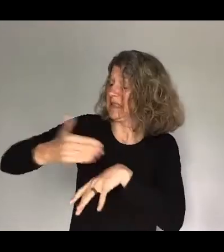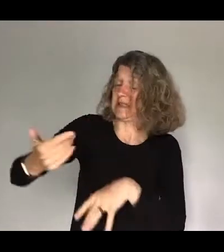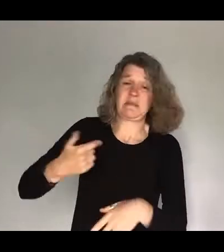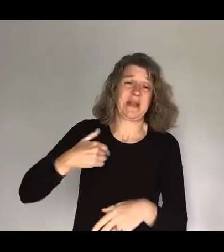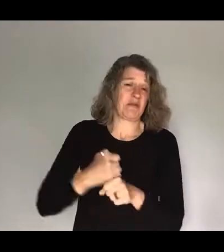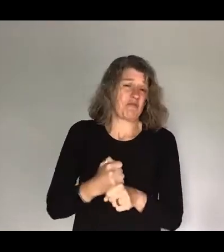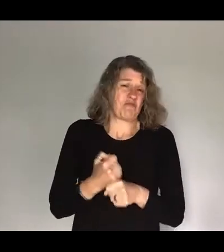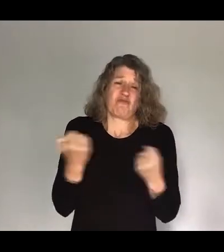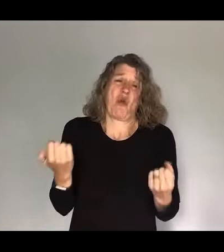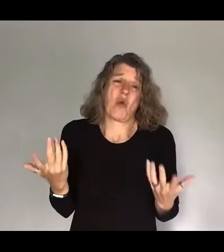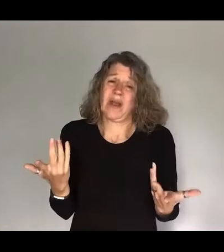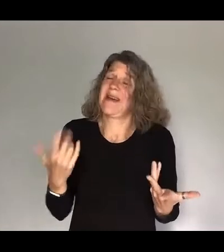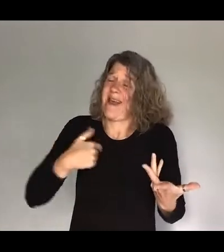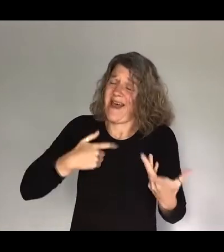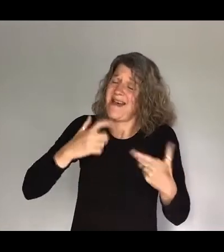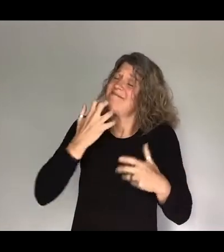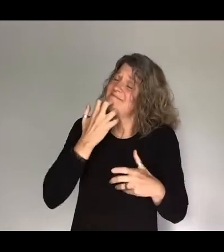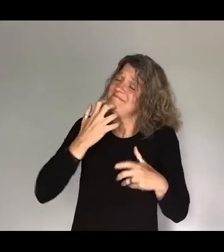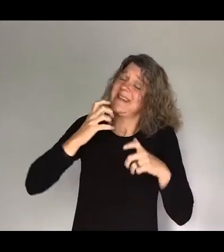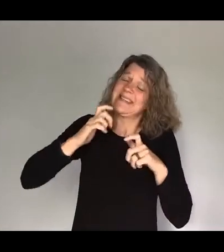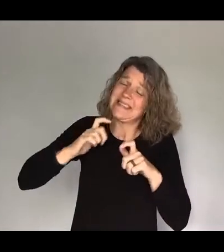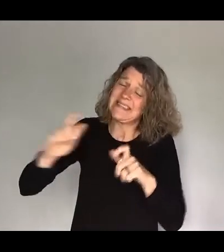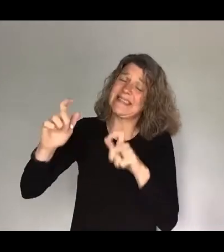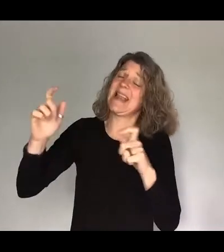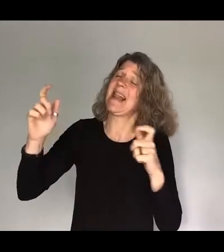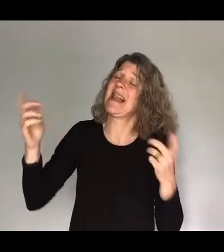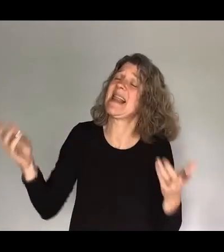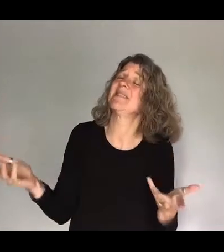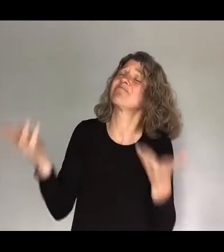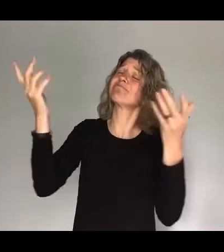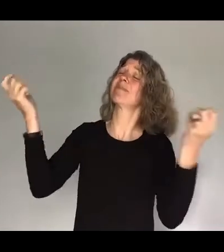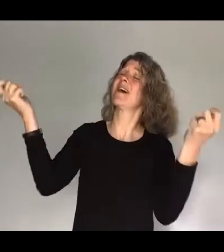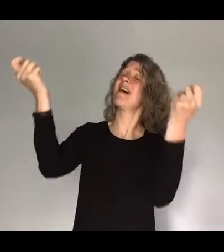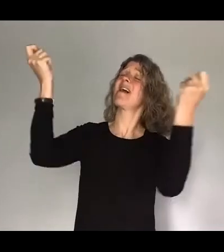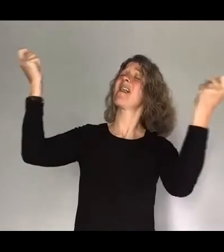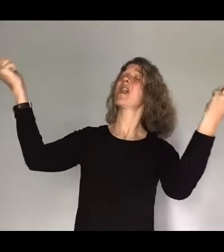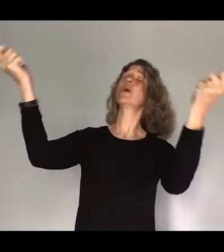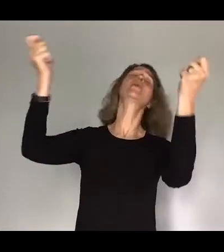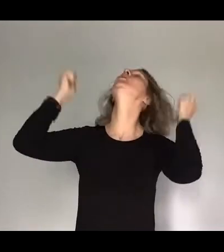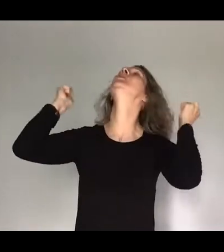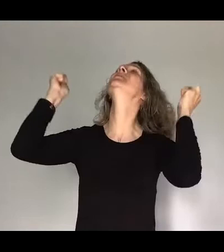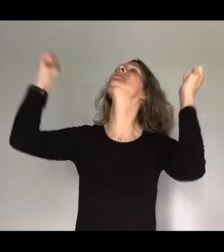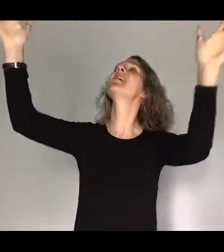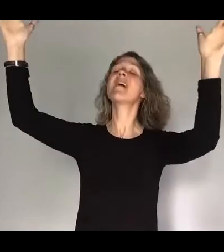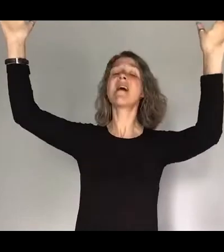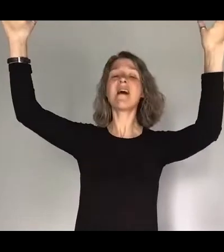I will lift up My hallelujah, all the same